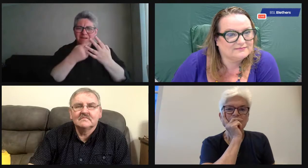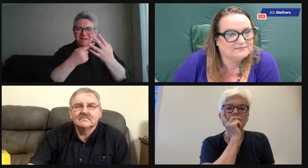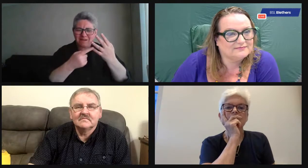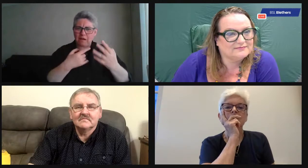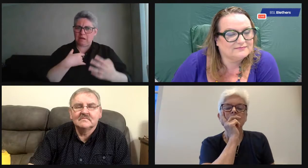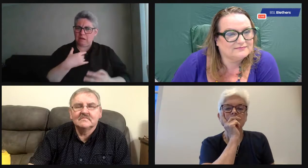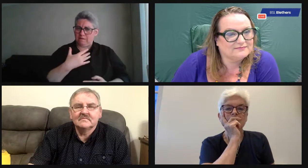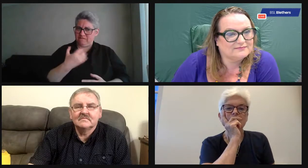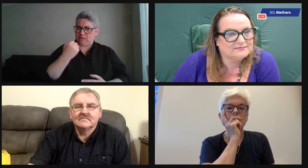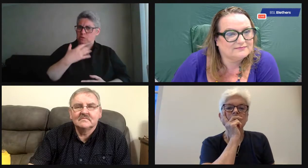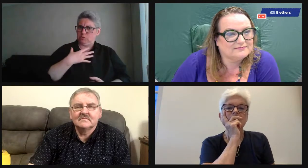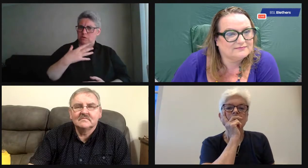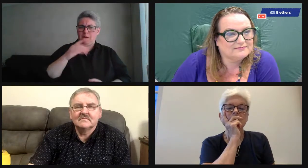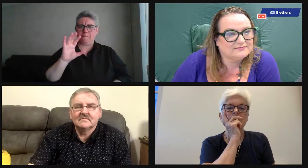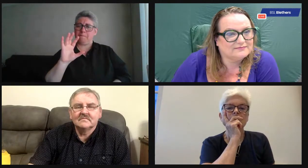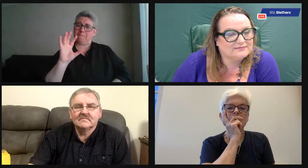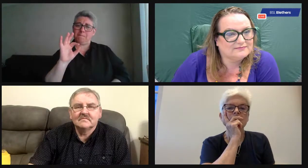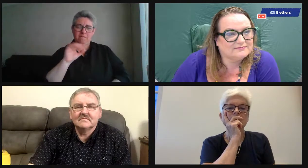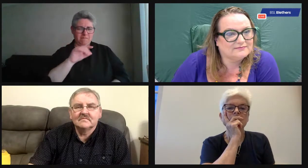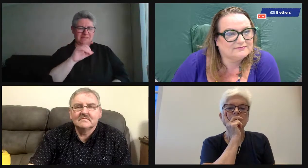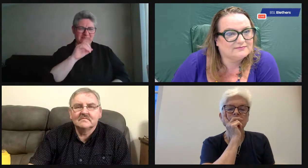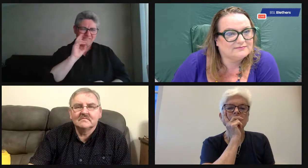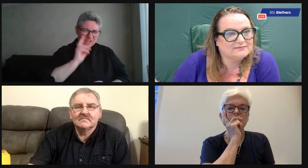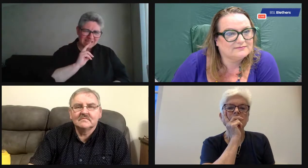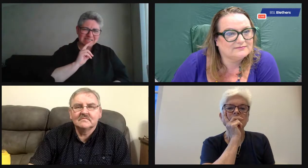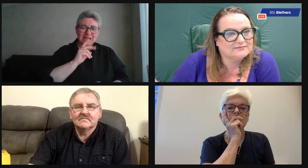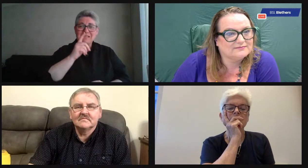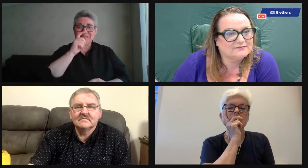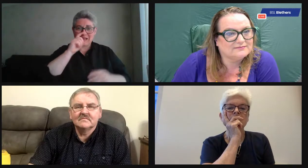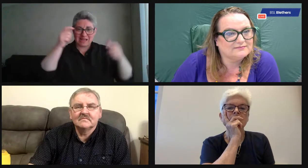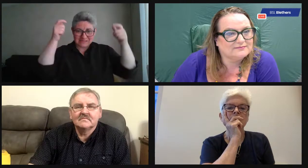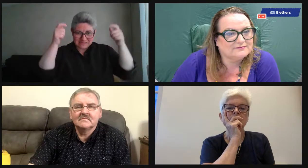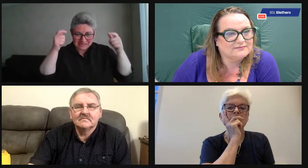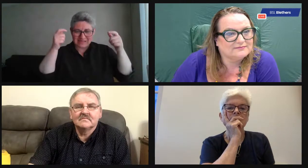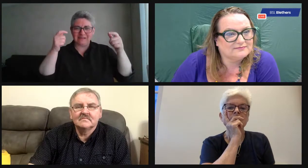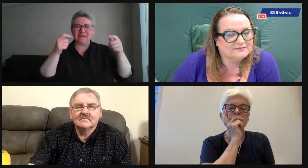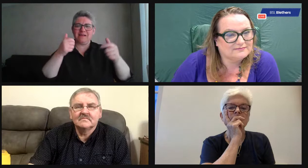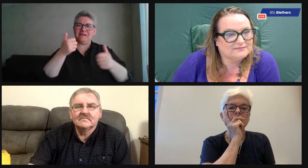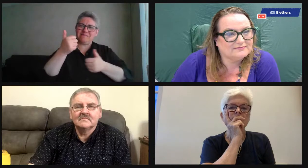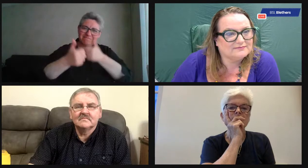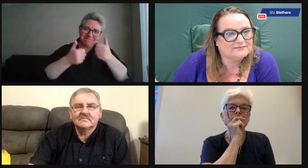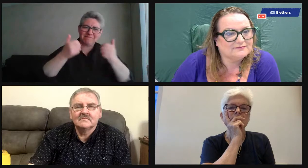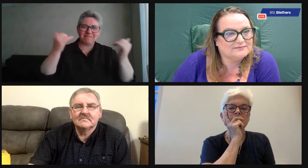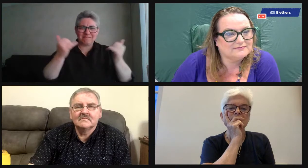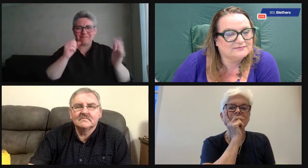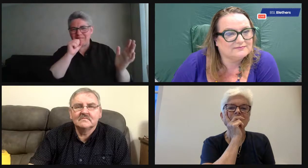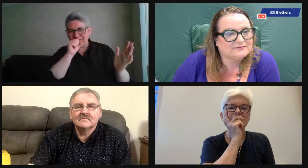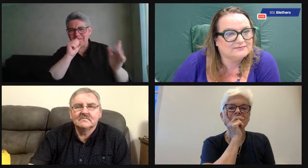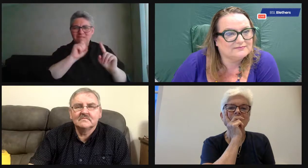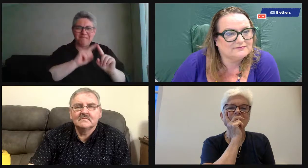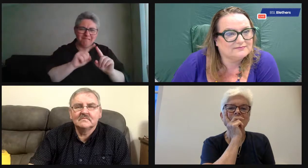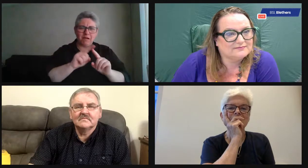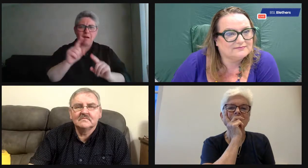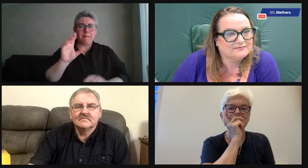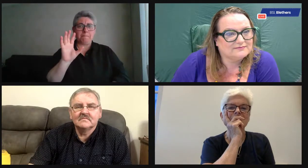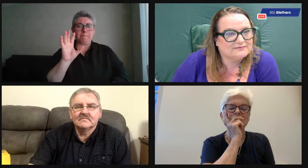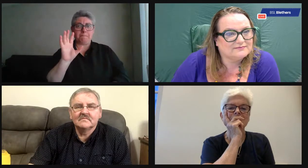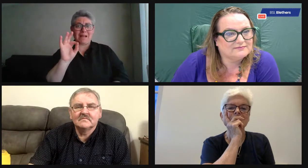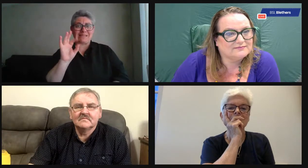long weekend of a celebration, but I was quite surprised to see, you know, we had the Friday off and then we had